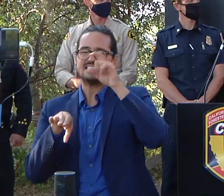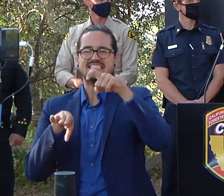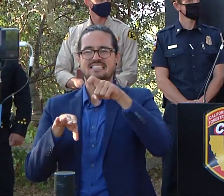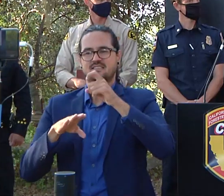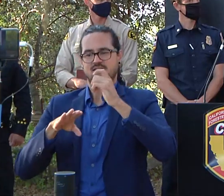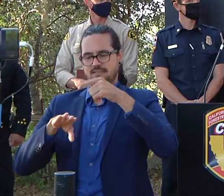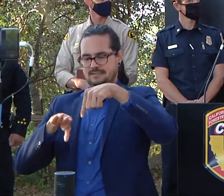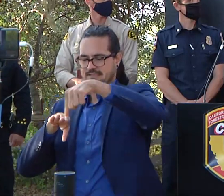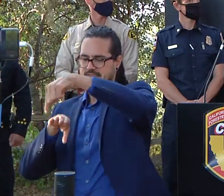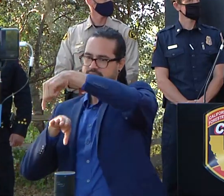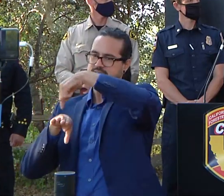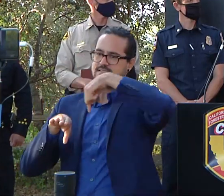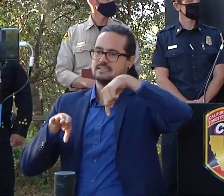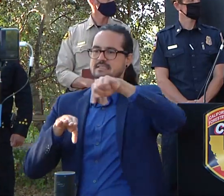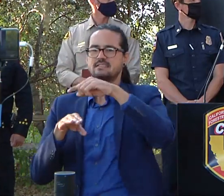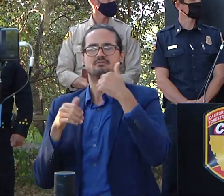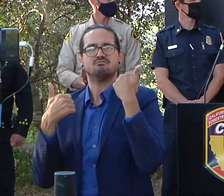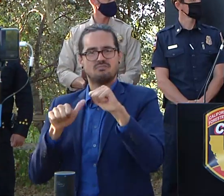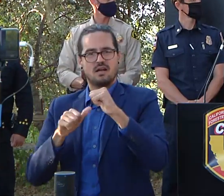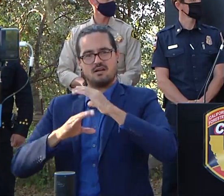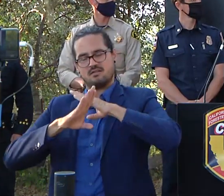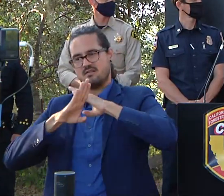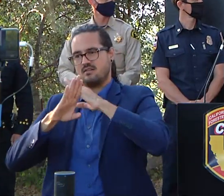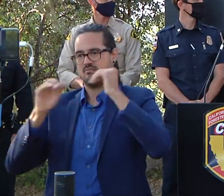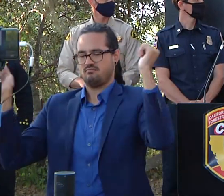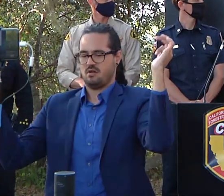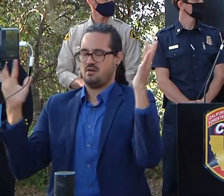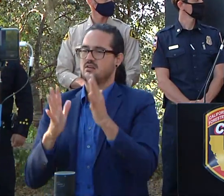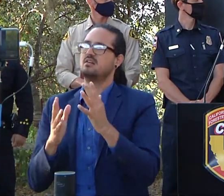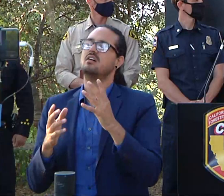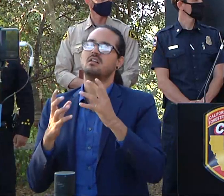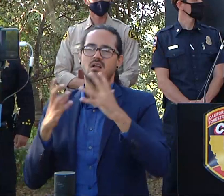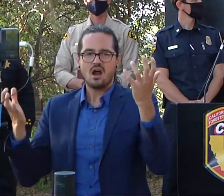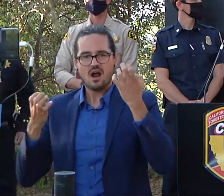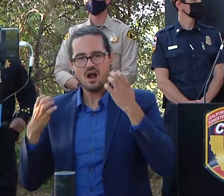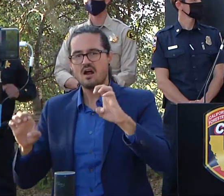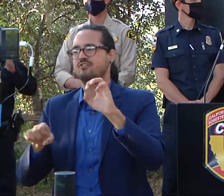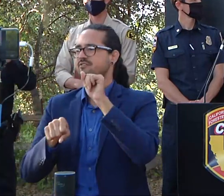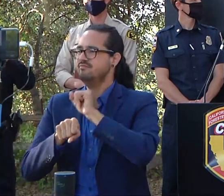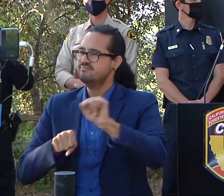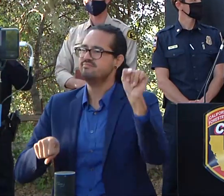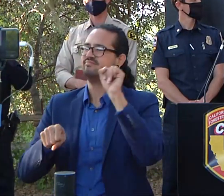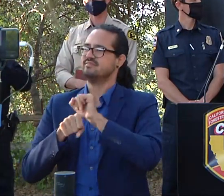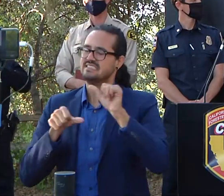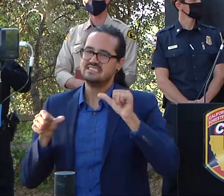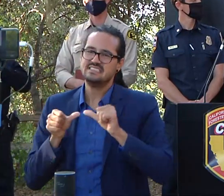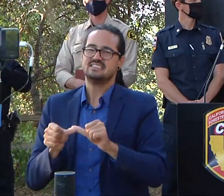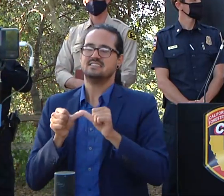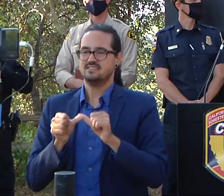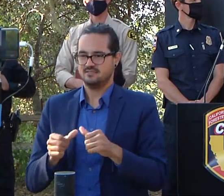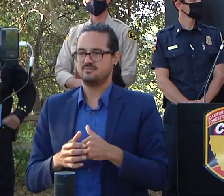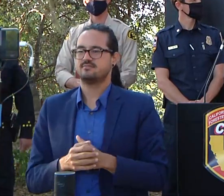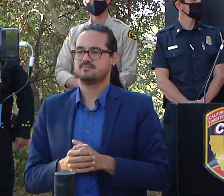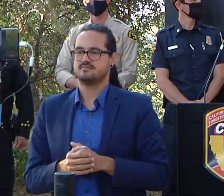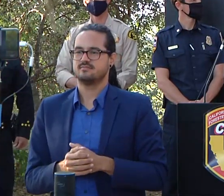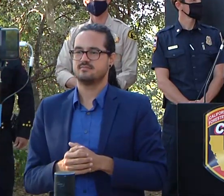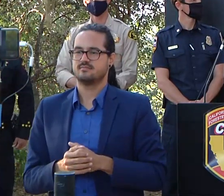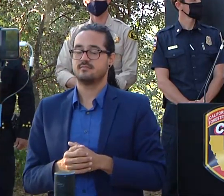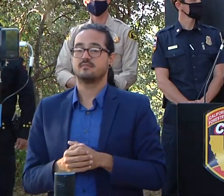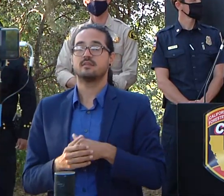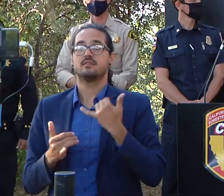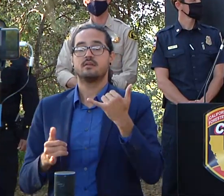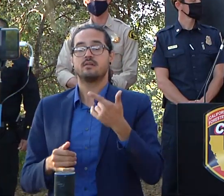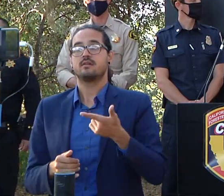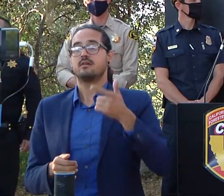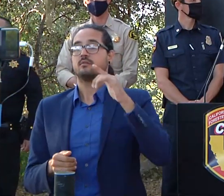labor intensive process that will be ongoing bonnie dune overall looking good continuing work within there again long